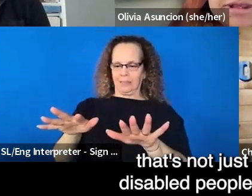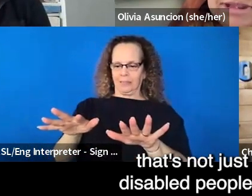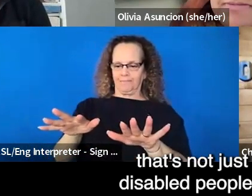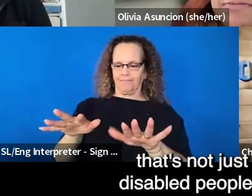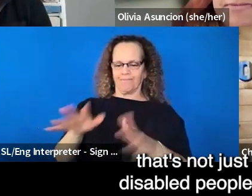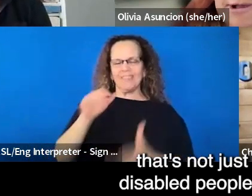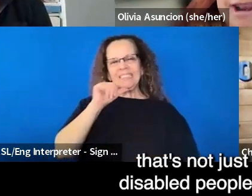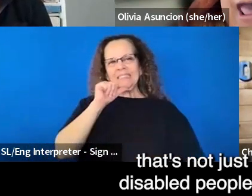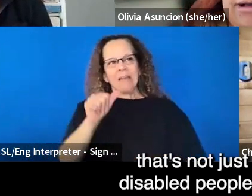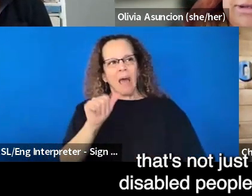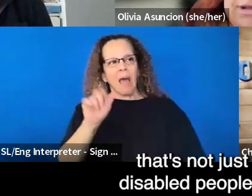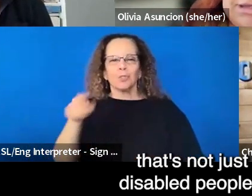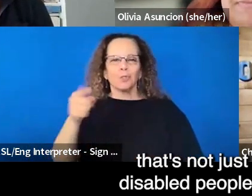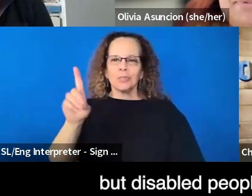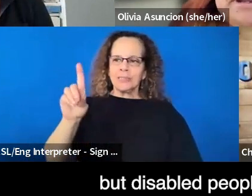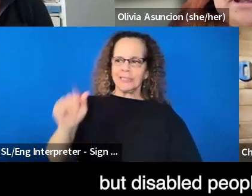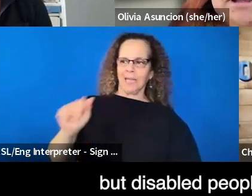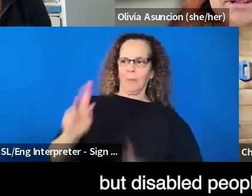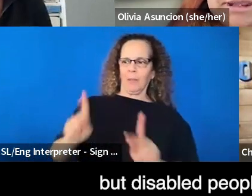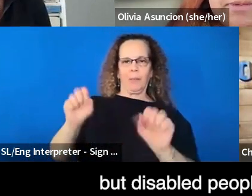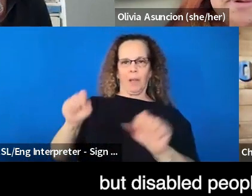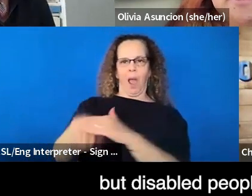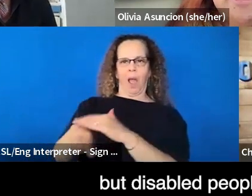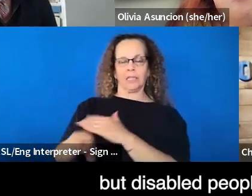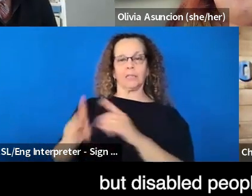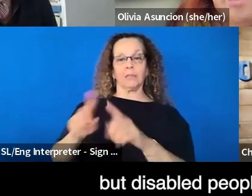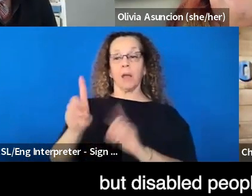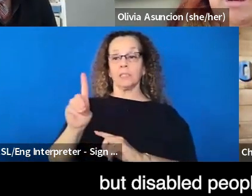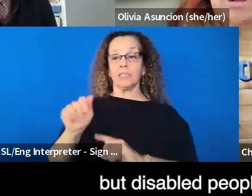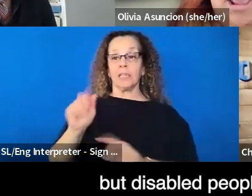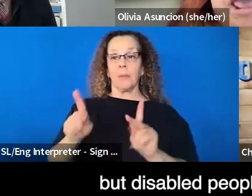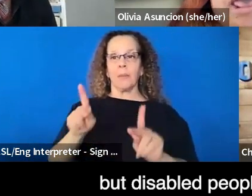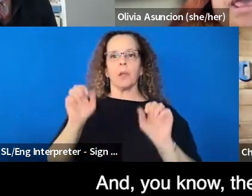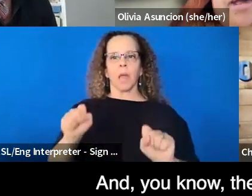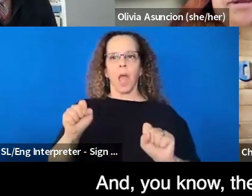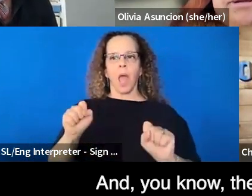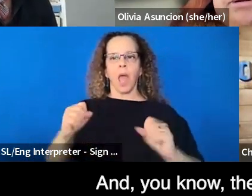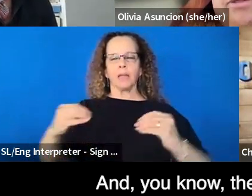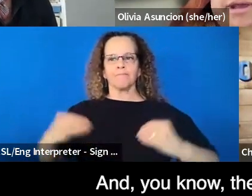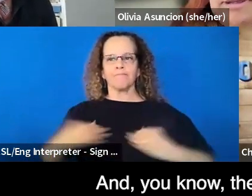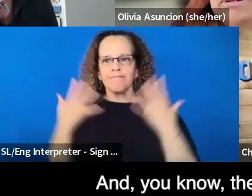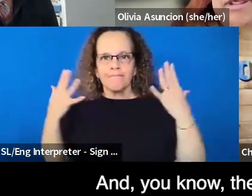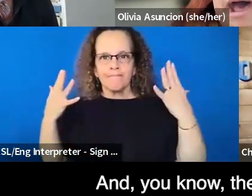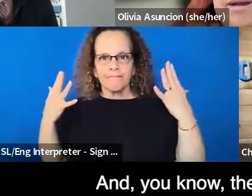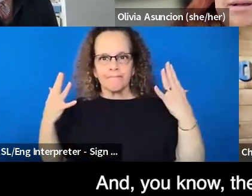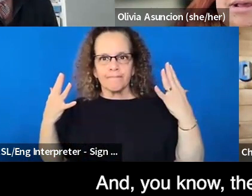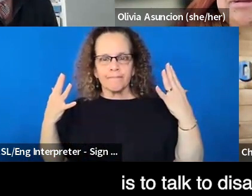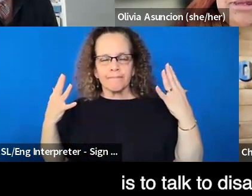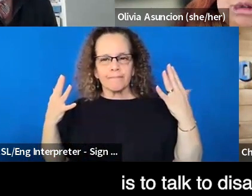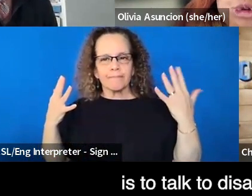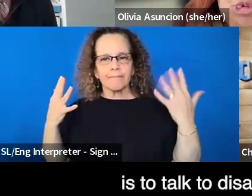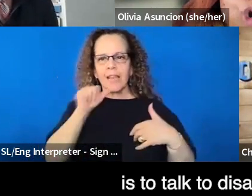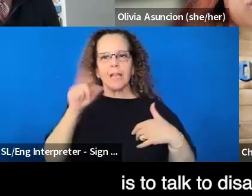something disabled people can access, but disabled people can thrive in. And, you know, the answer to that